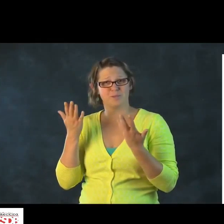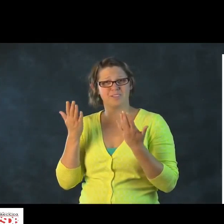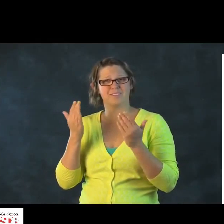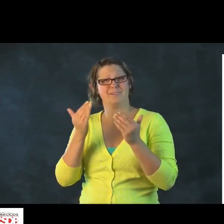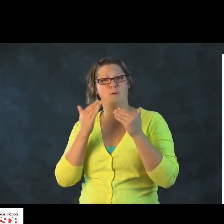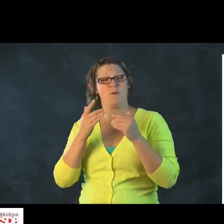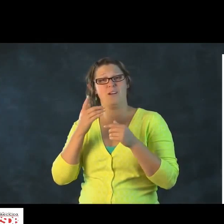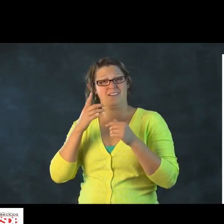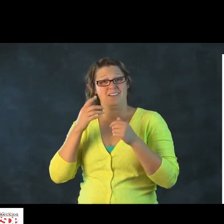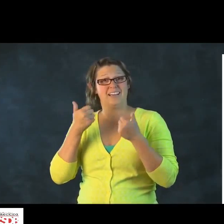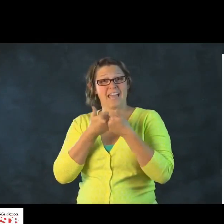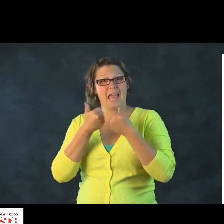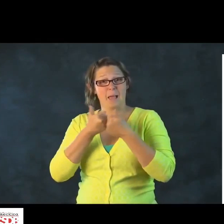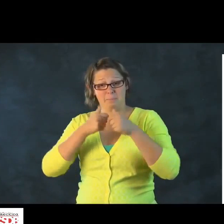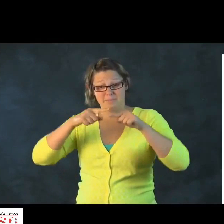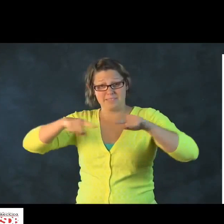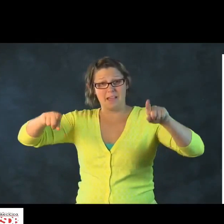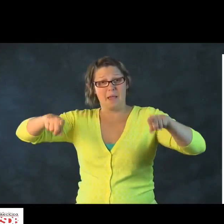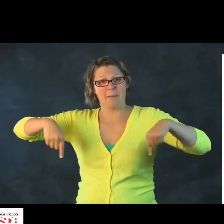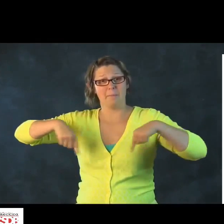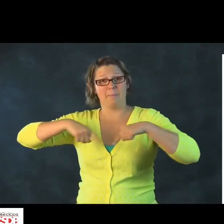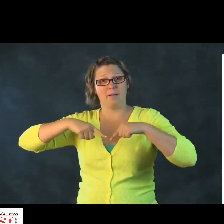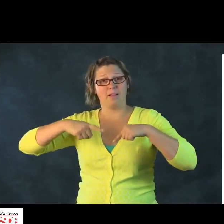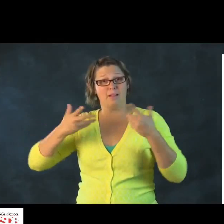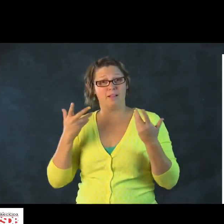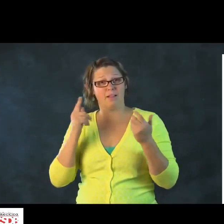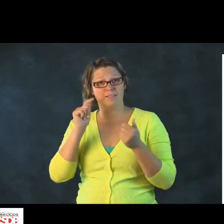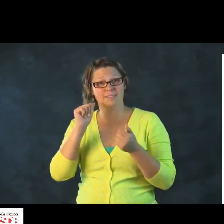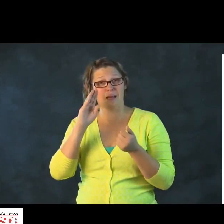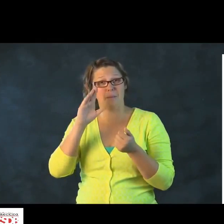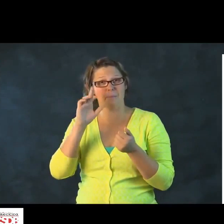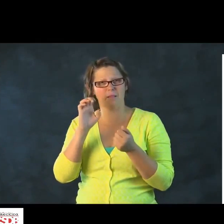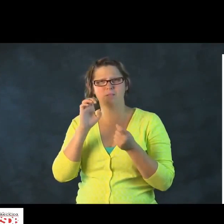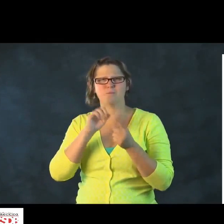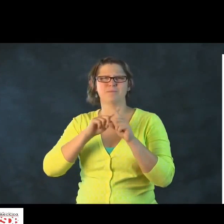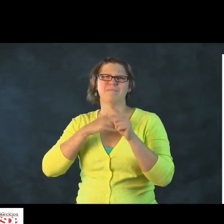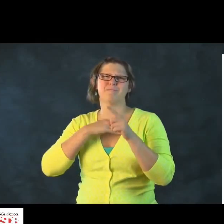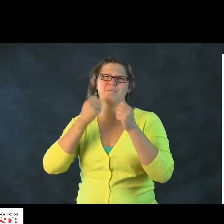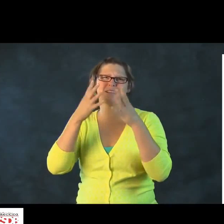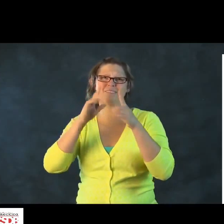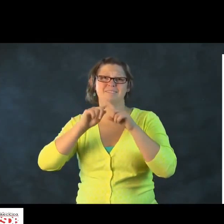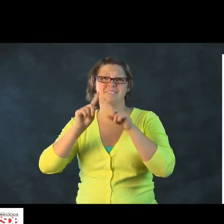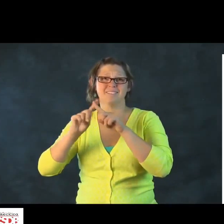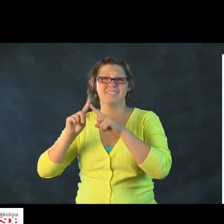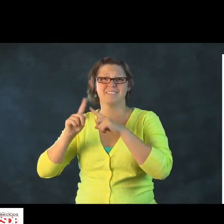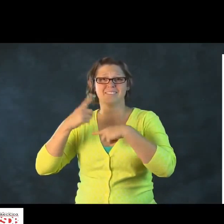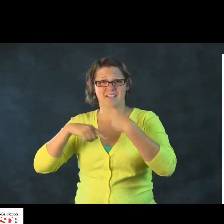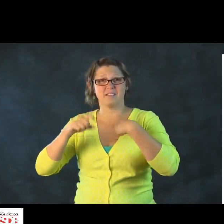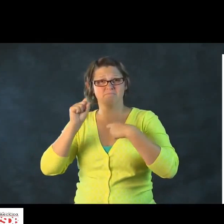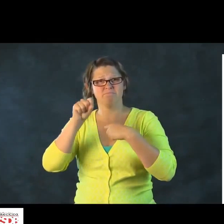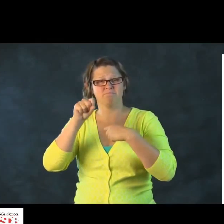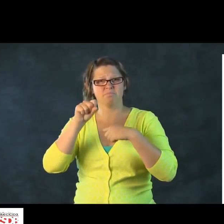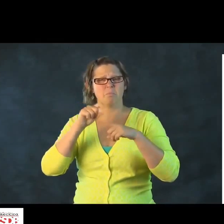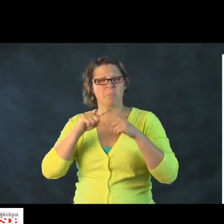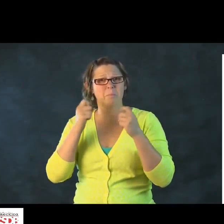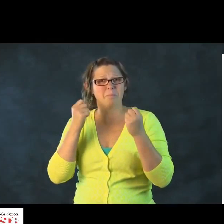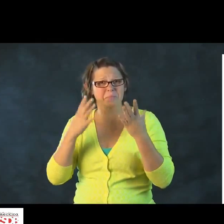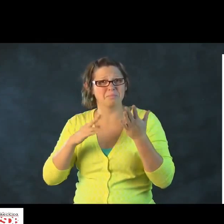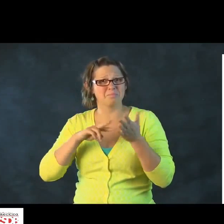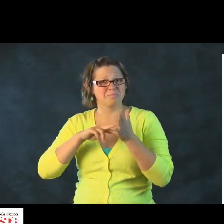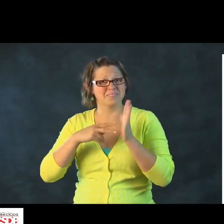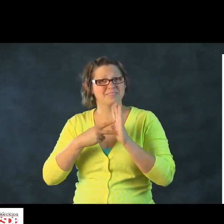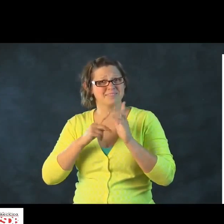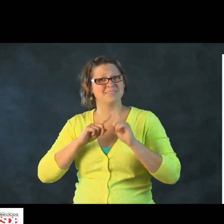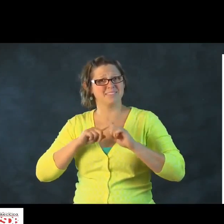like tablespoon, have to actually fingerspell that. There's a game table, which is used for games.